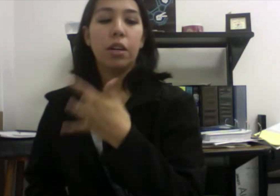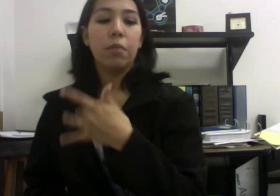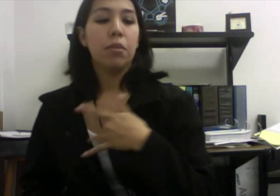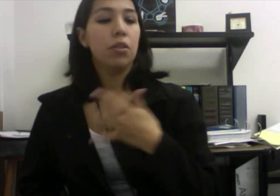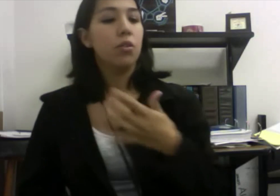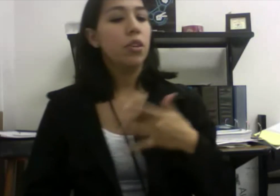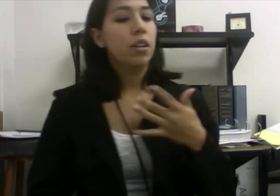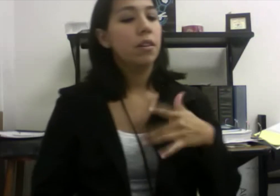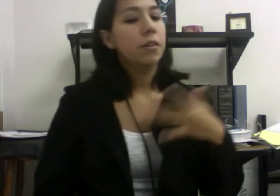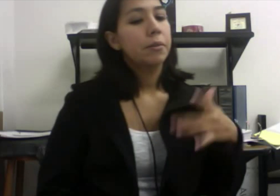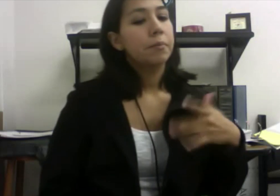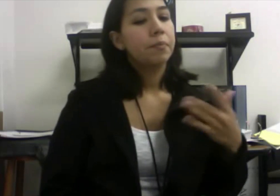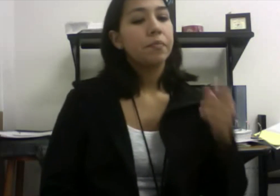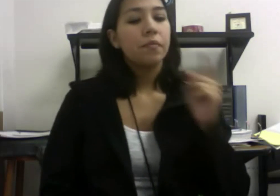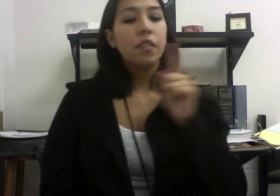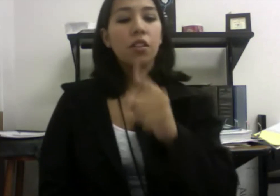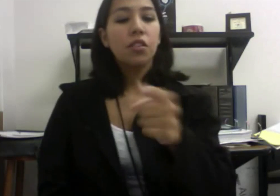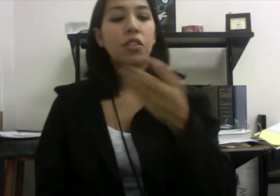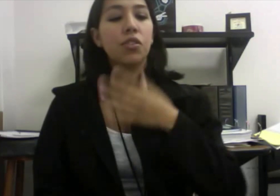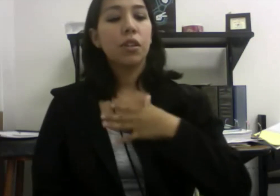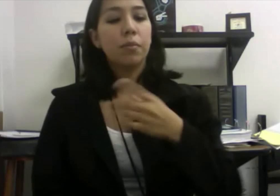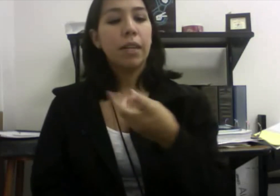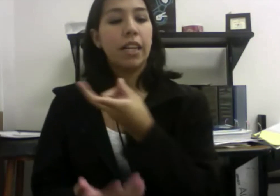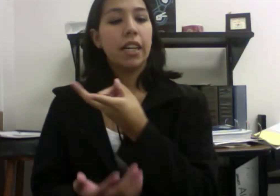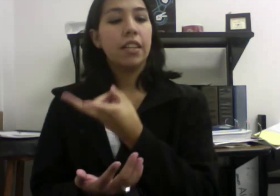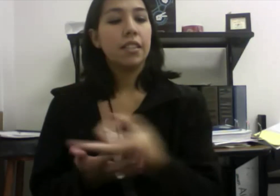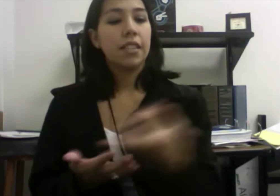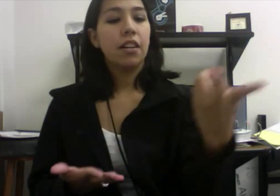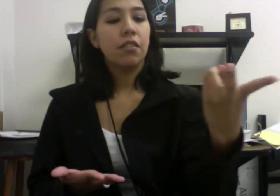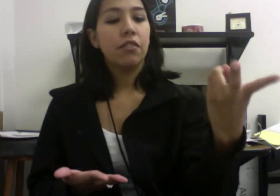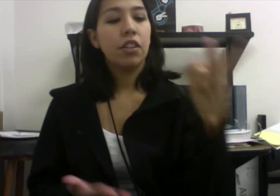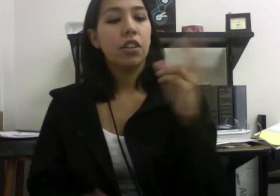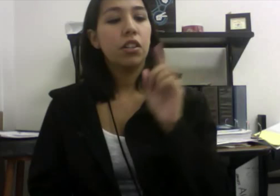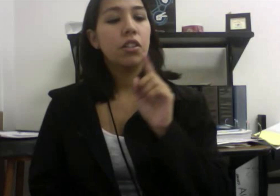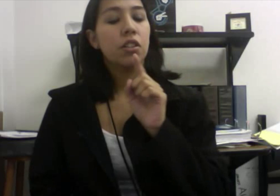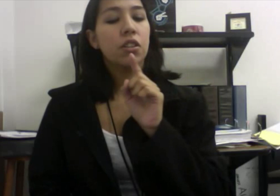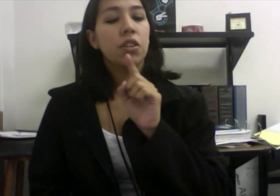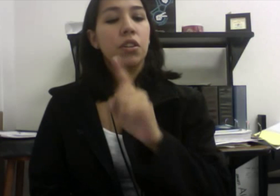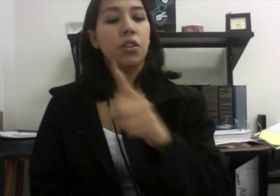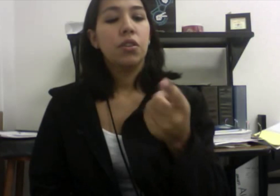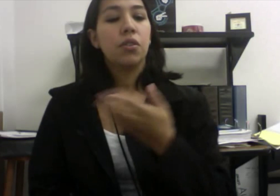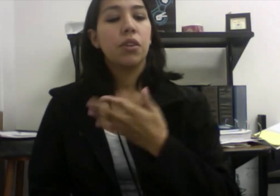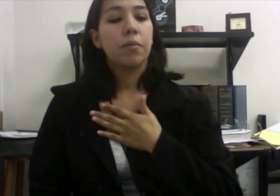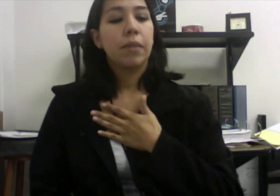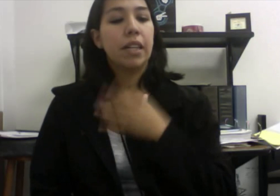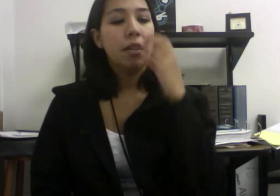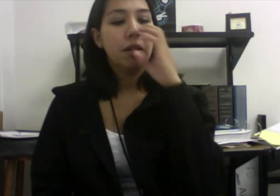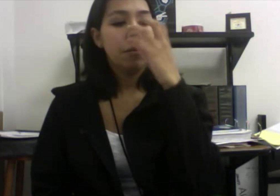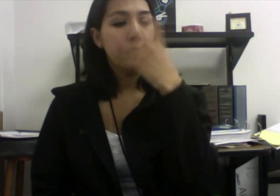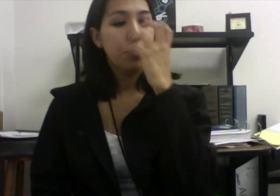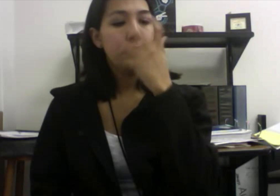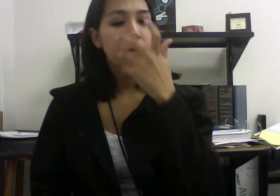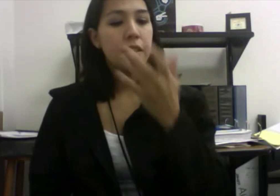mood. You're my downfall, you're my muse,